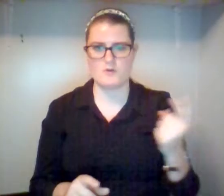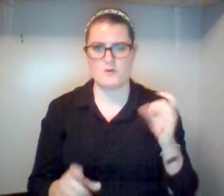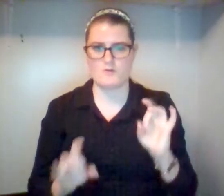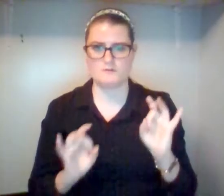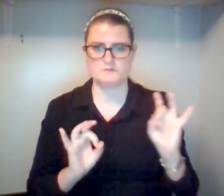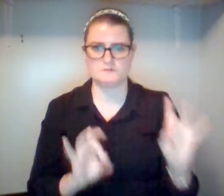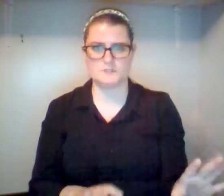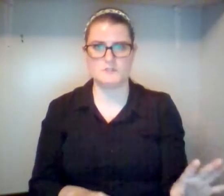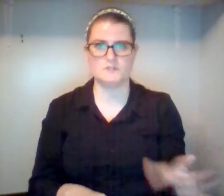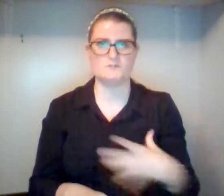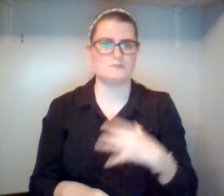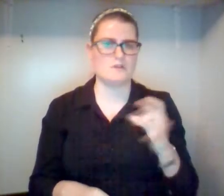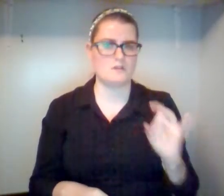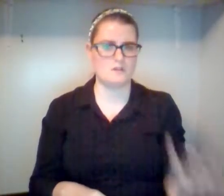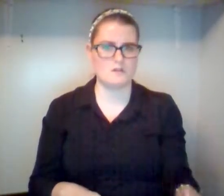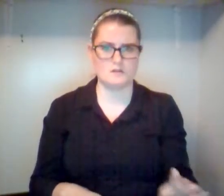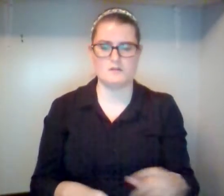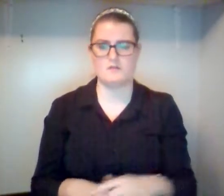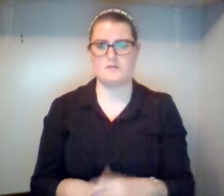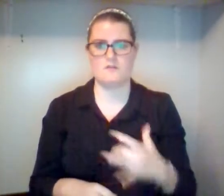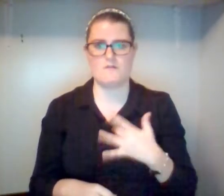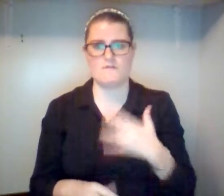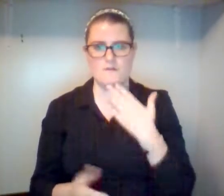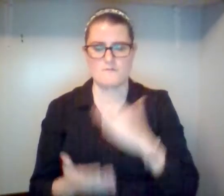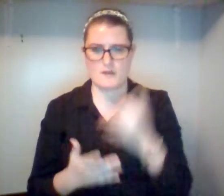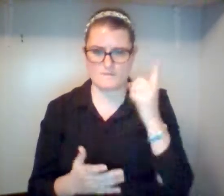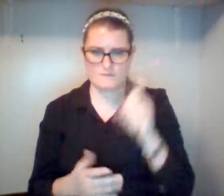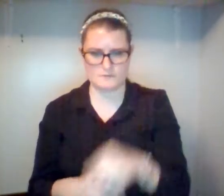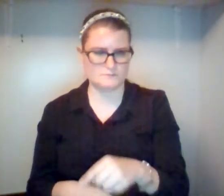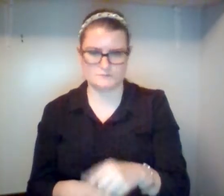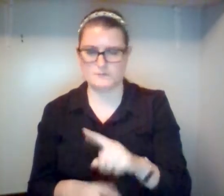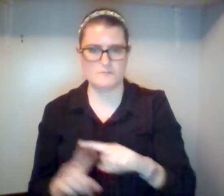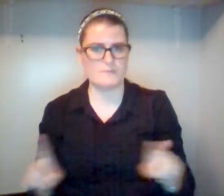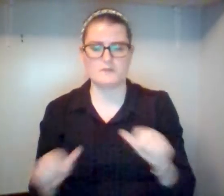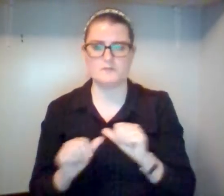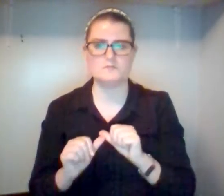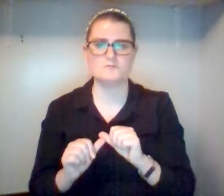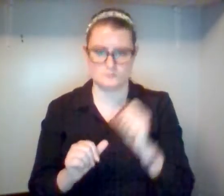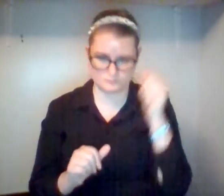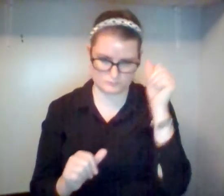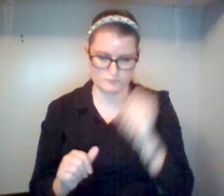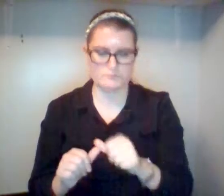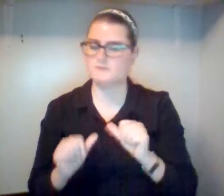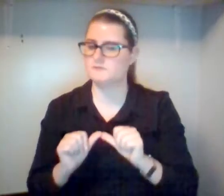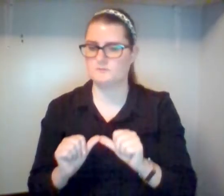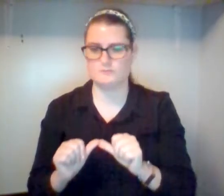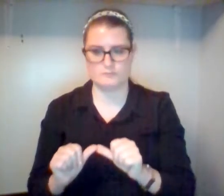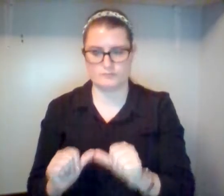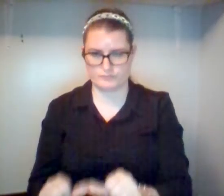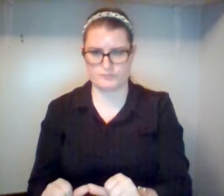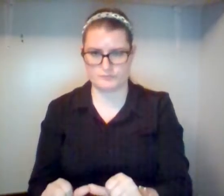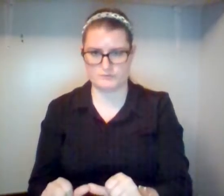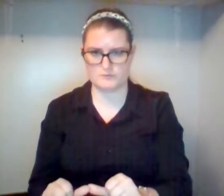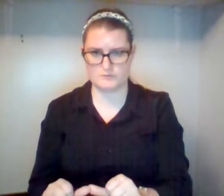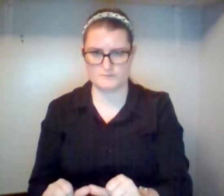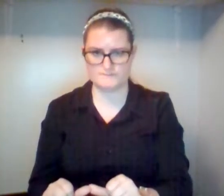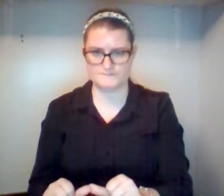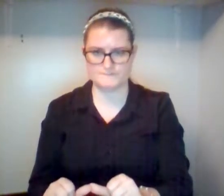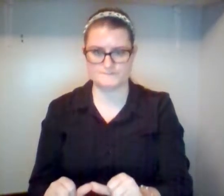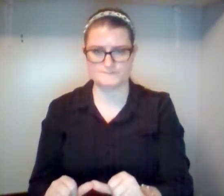1 Peter 4.4 With respect to this, they are surprised when you do not join them in the same flood of debauchery. And they